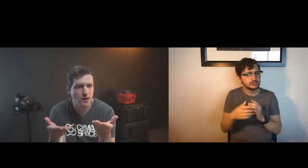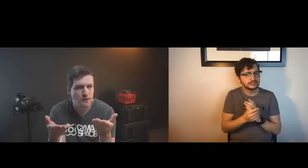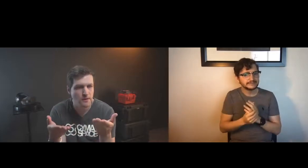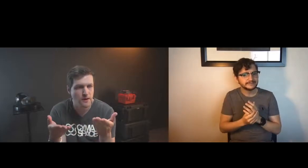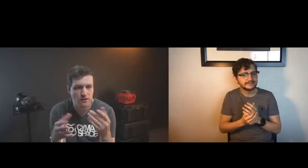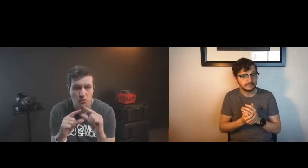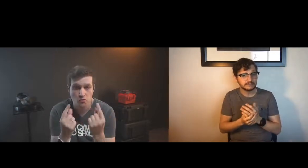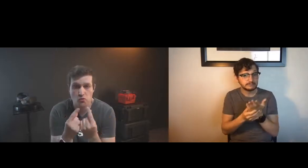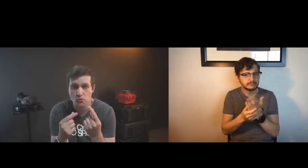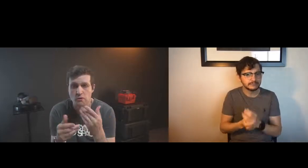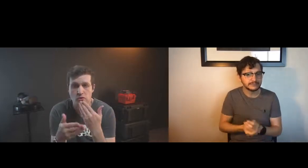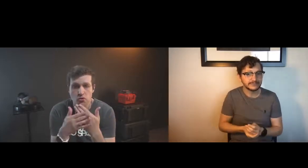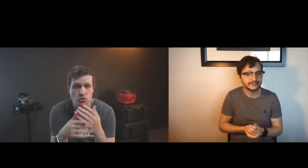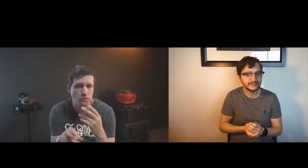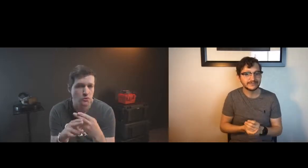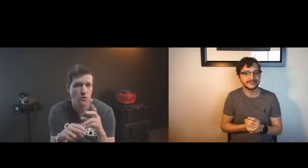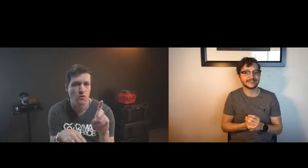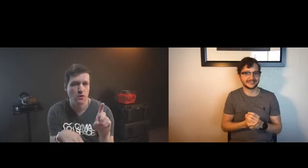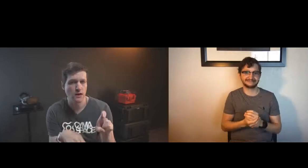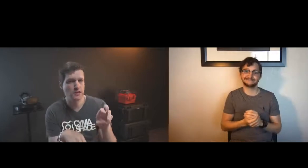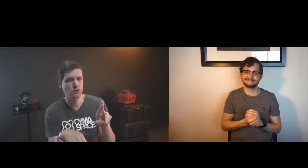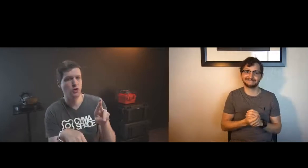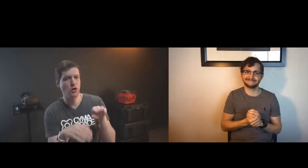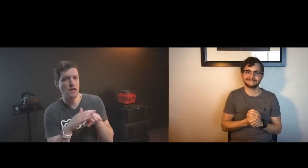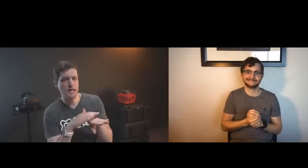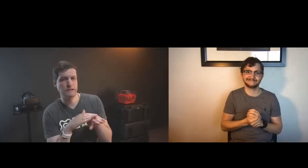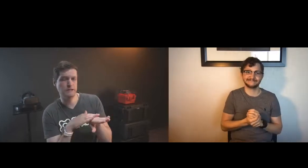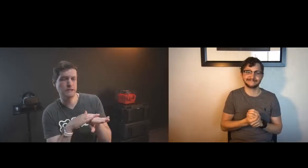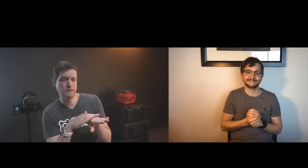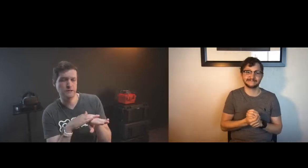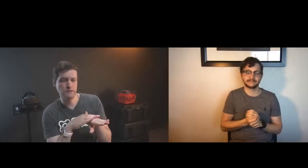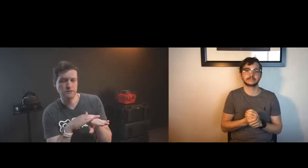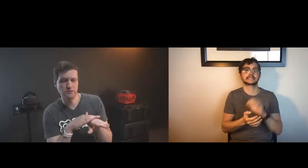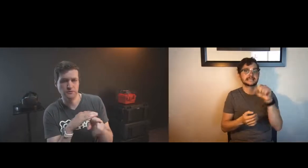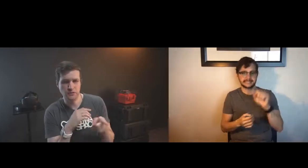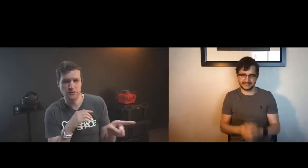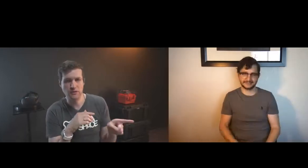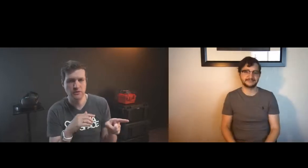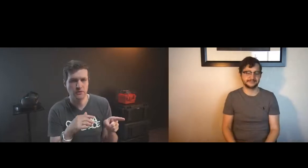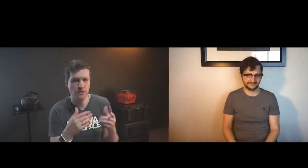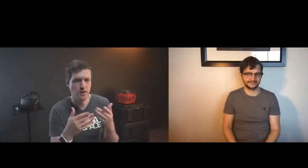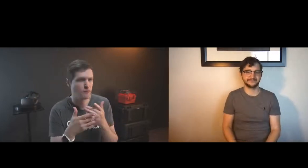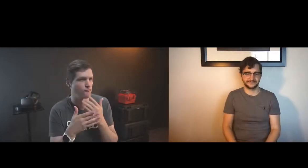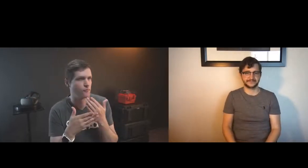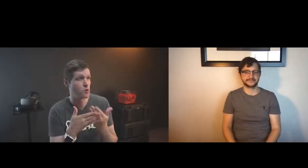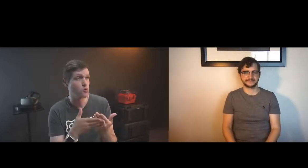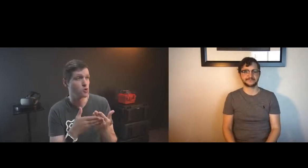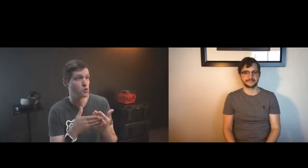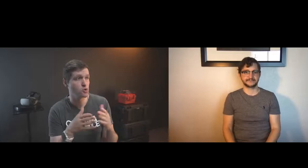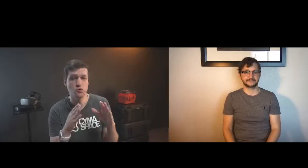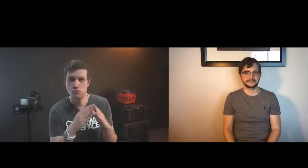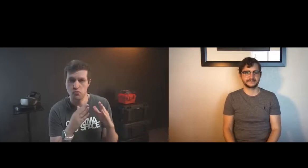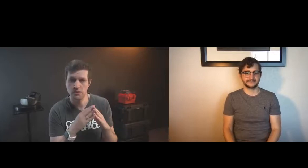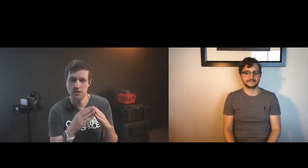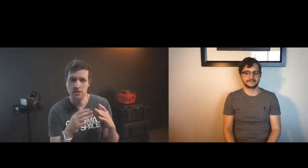interesting to see as it advances yeah i'd like to recommend a group that's called xd